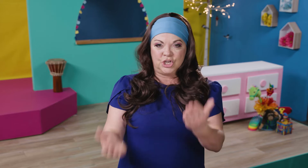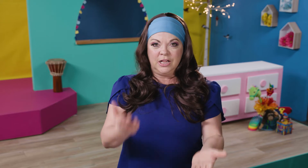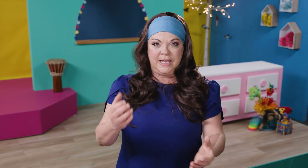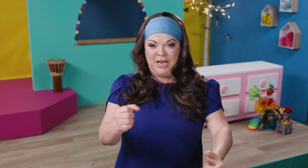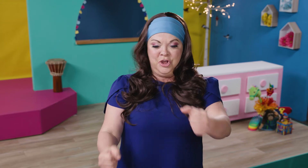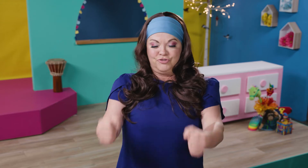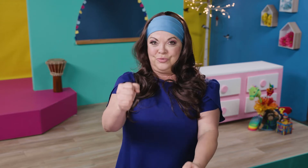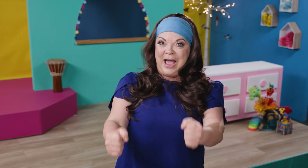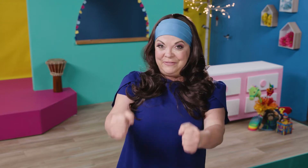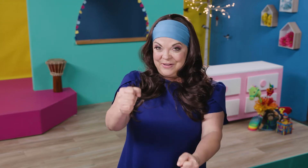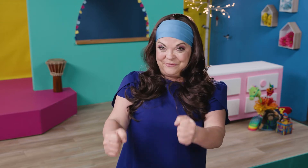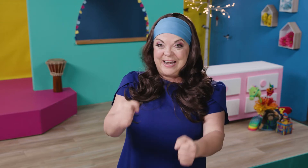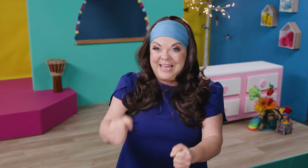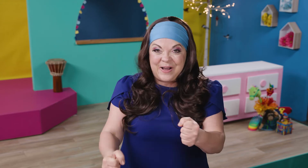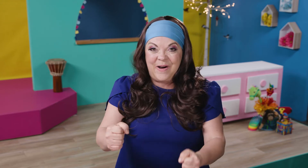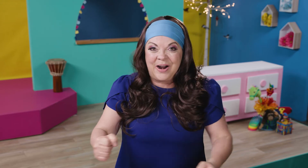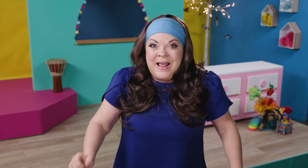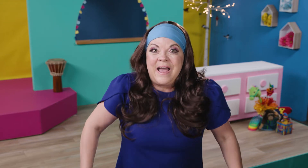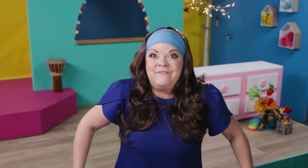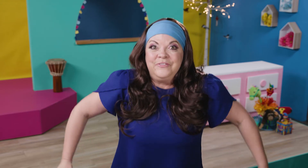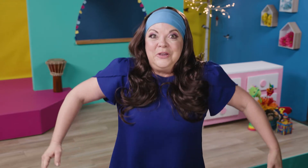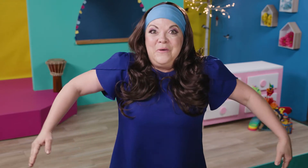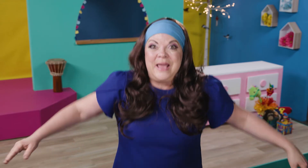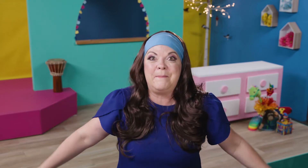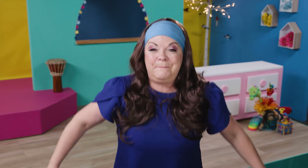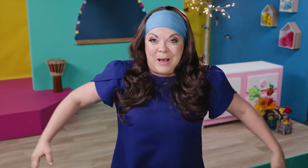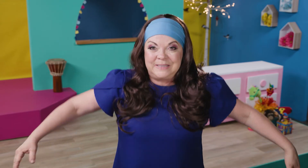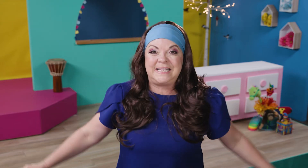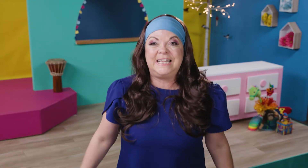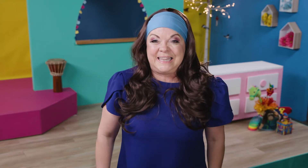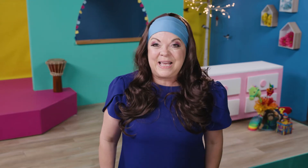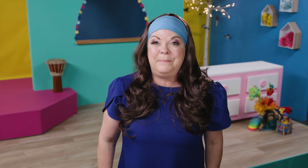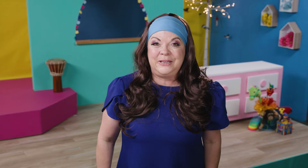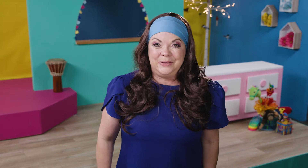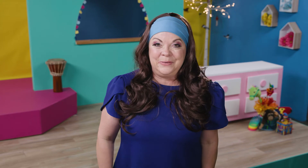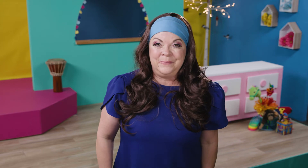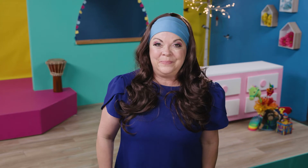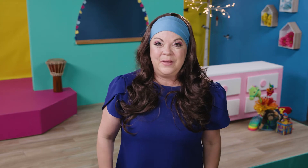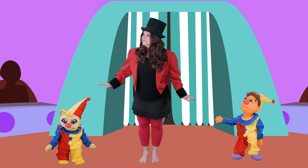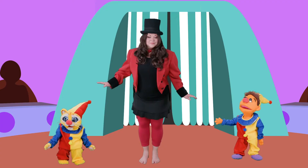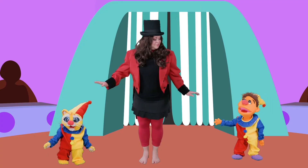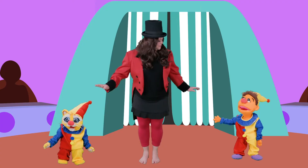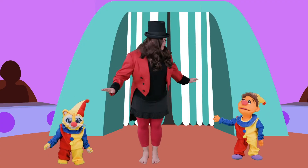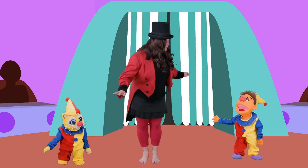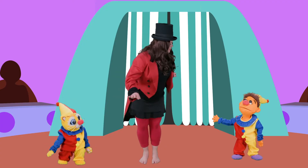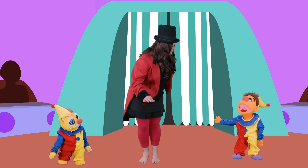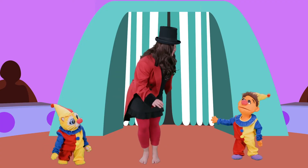juggling, driving a funny car and floating and bouncing like a balloon. Now, ways to